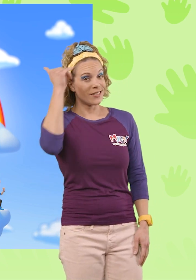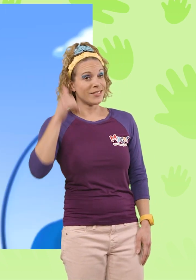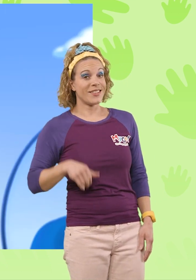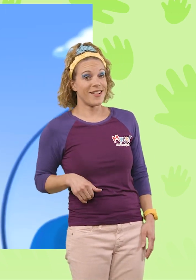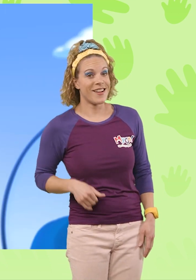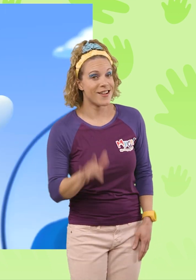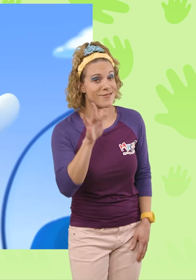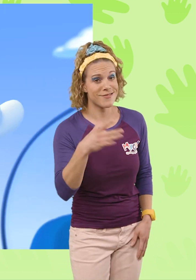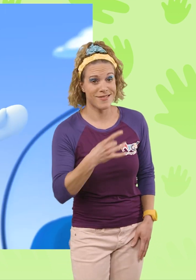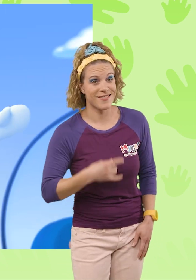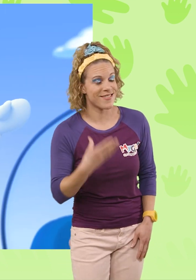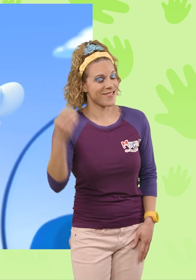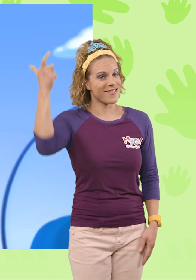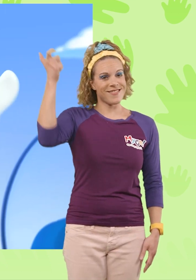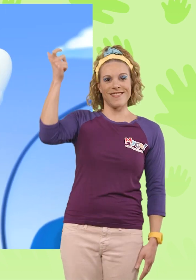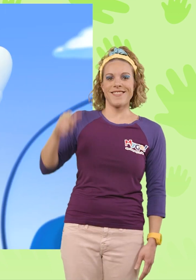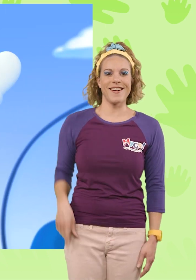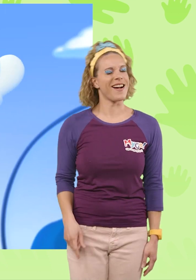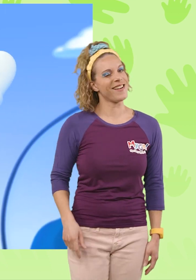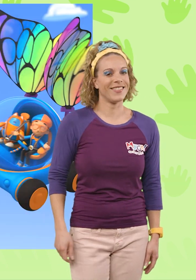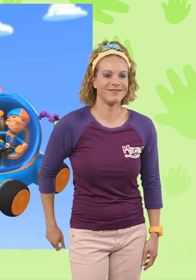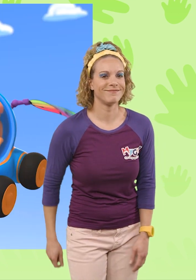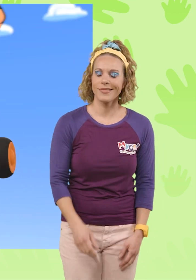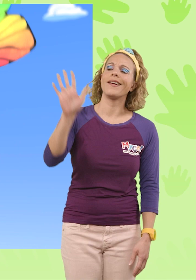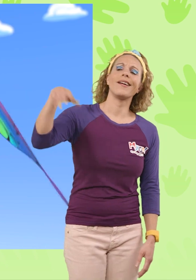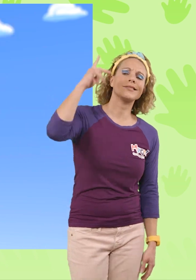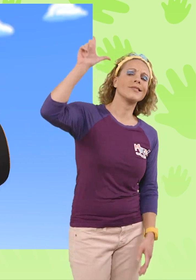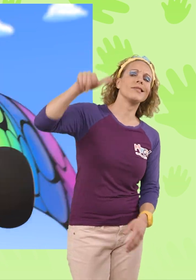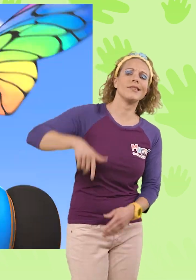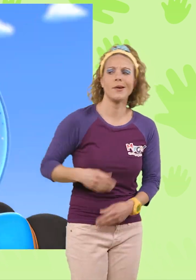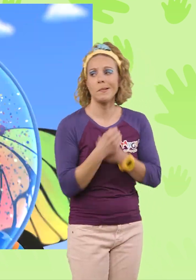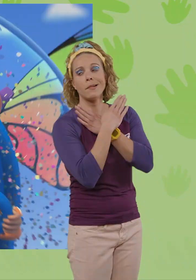Don't forget to like and subscribe! How you doing? Alright, see you later, Blippi!